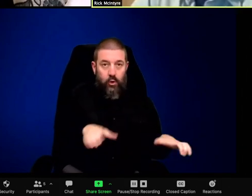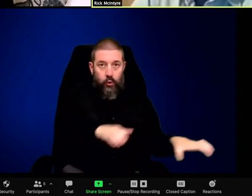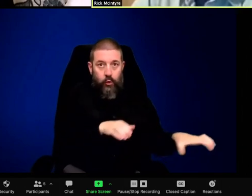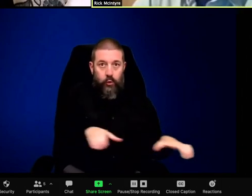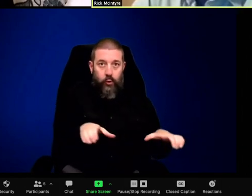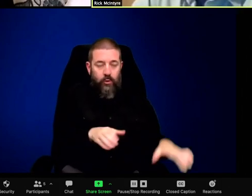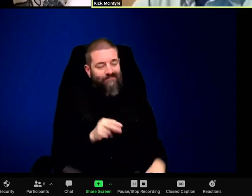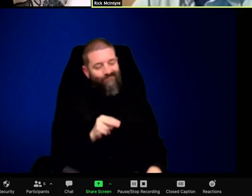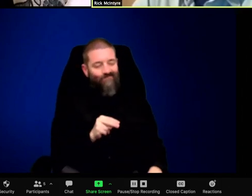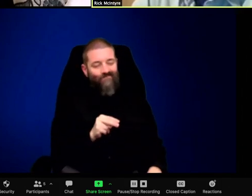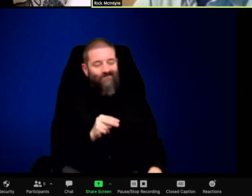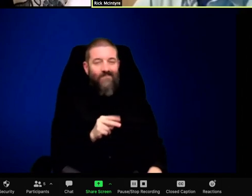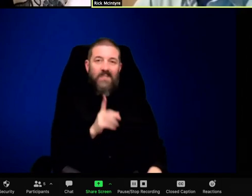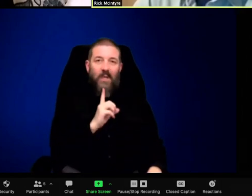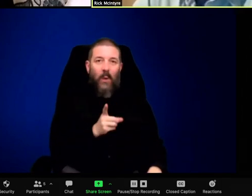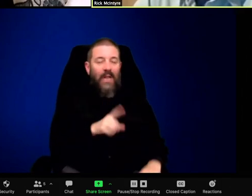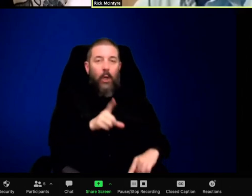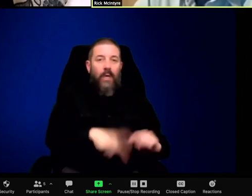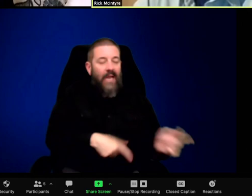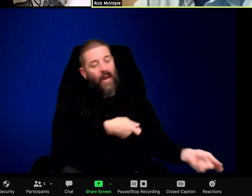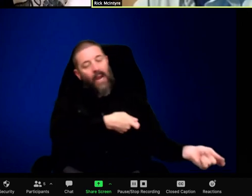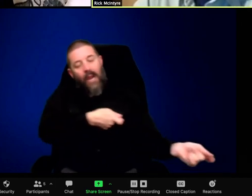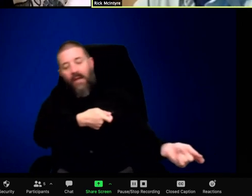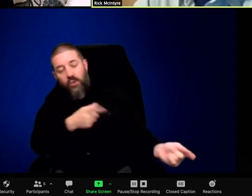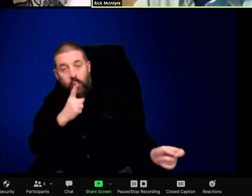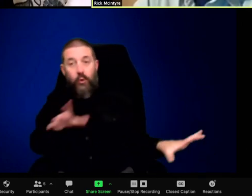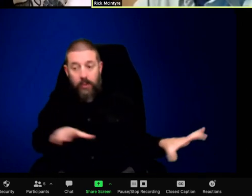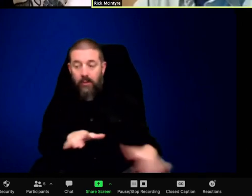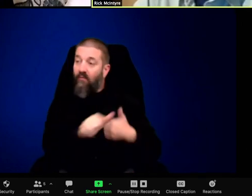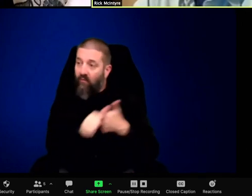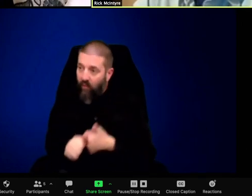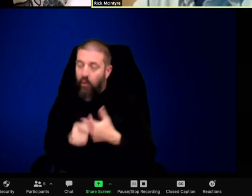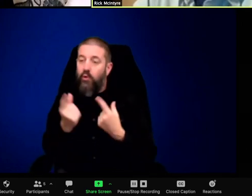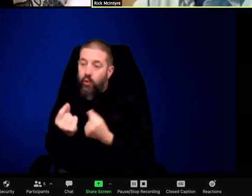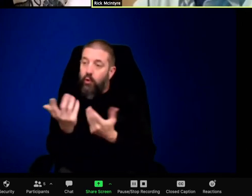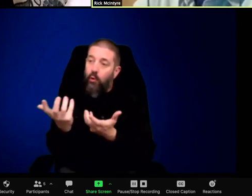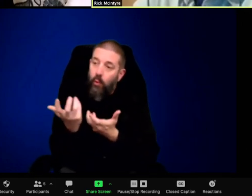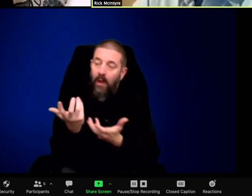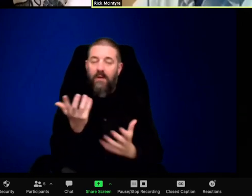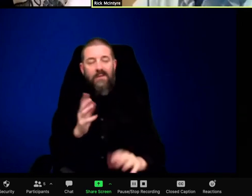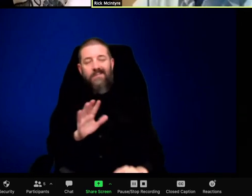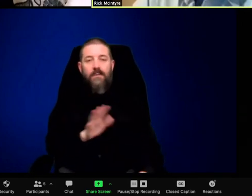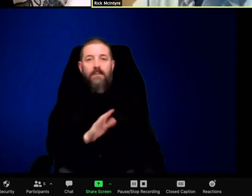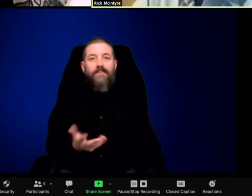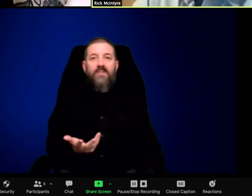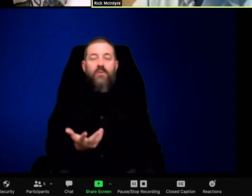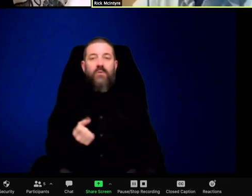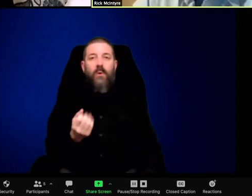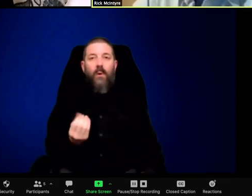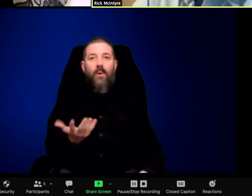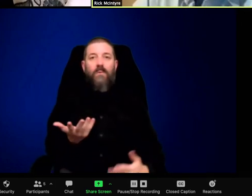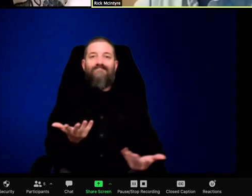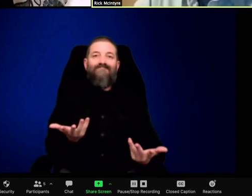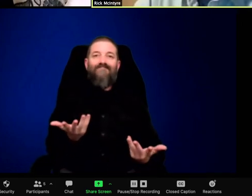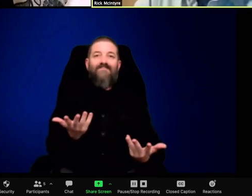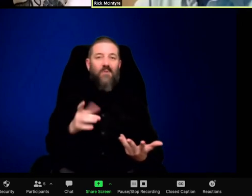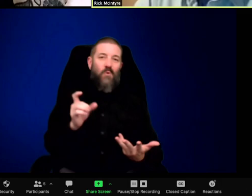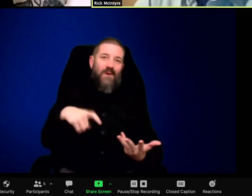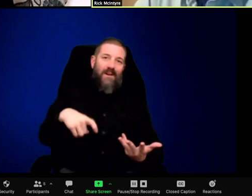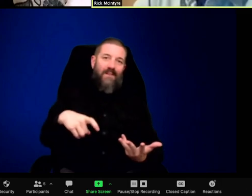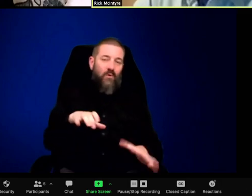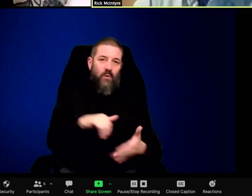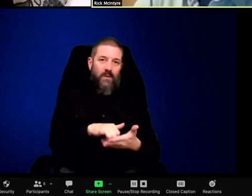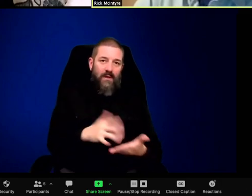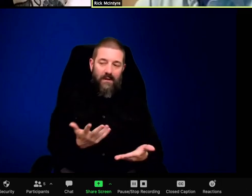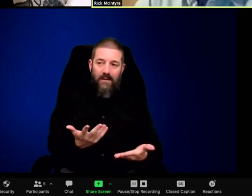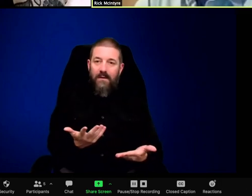be, um, that they use this really sophisticated, um, CGI for, for wolf characters. So